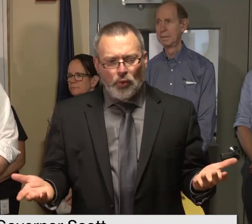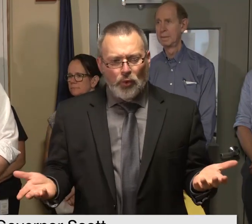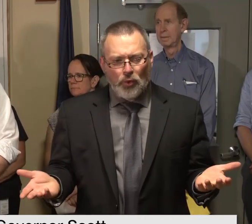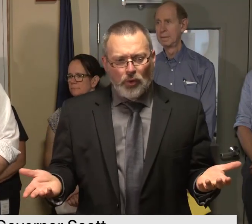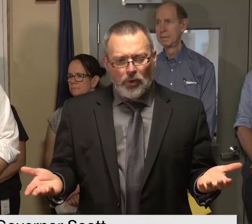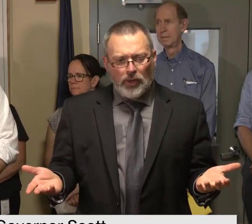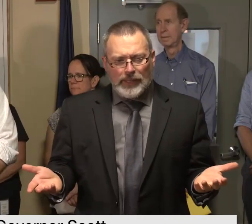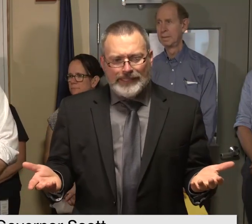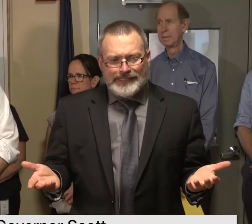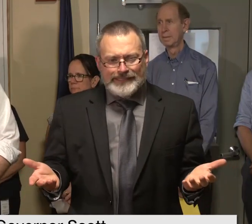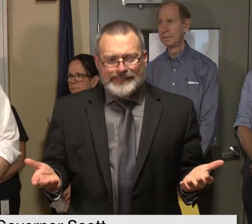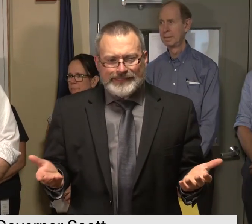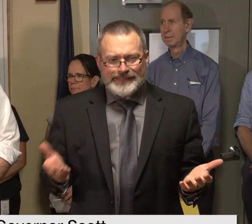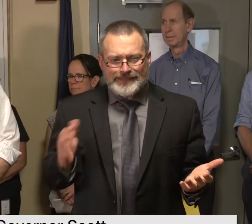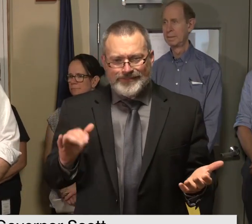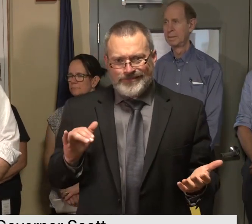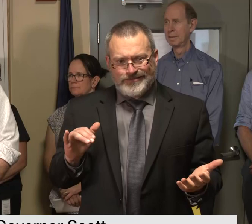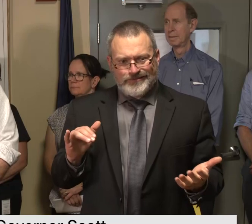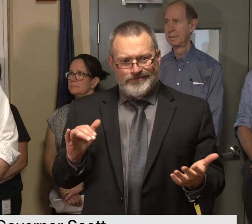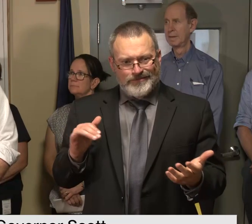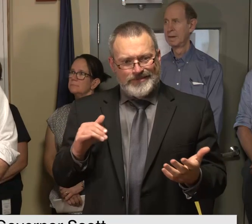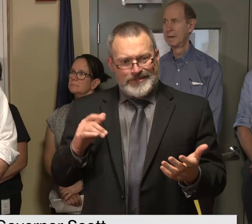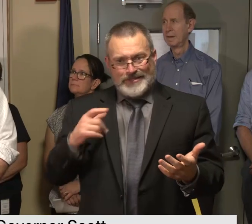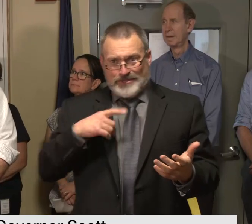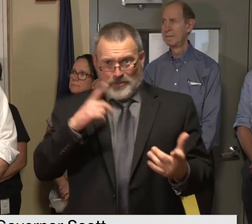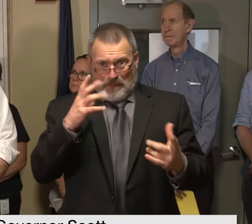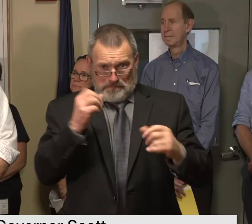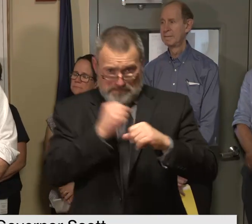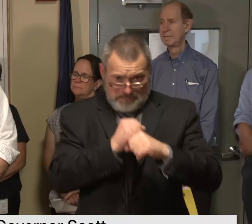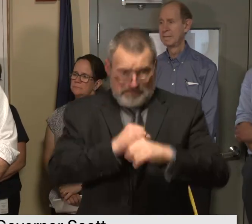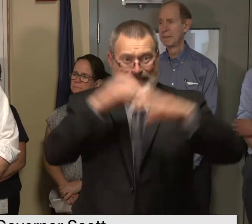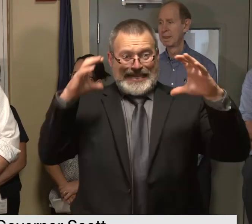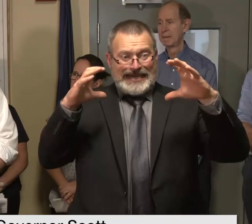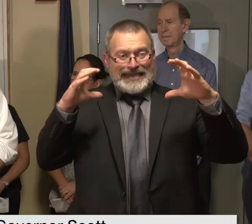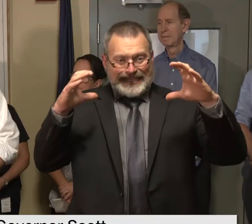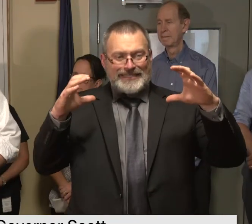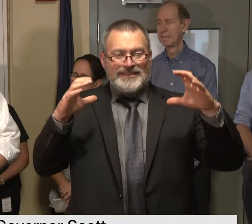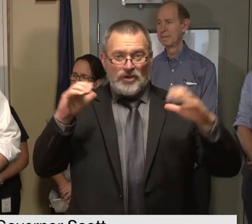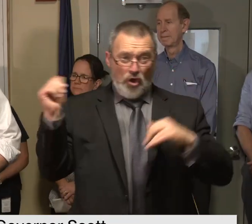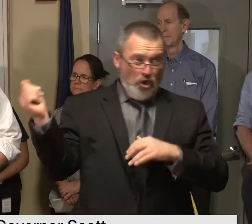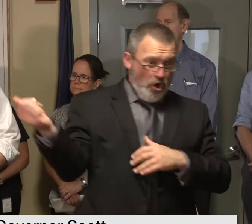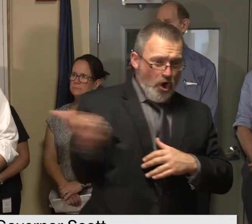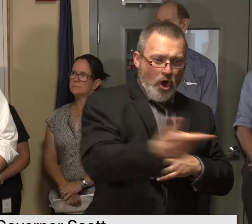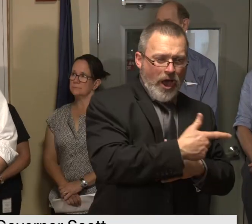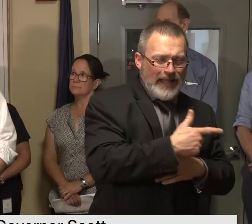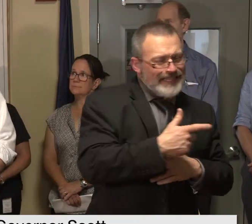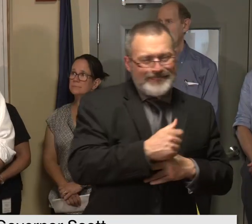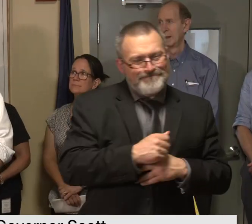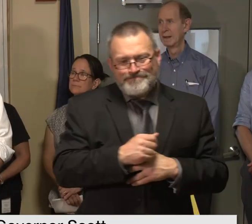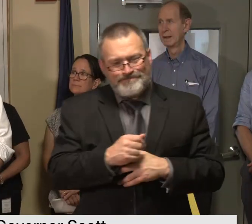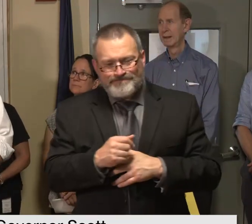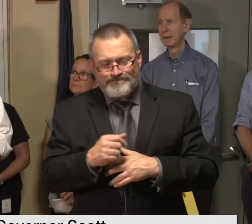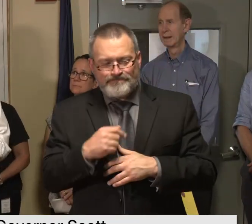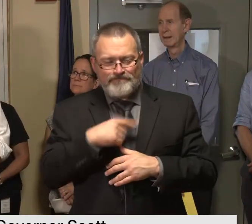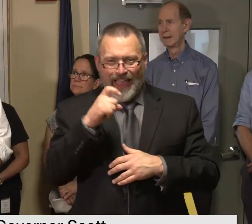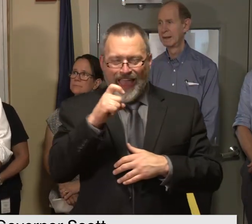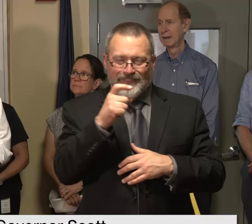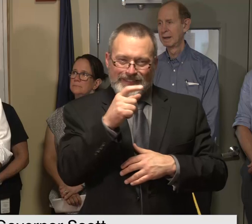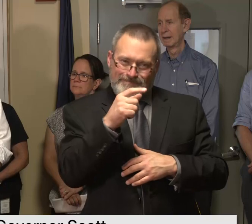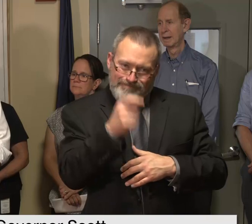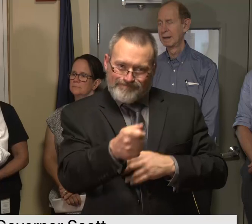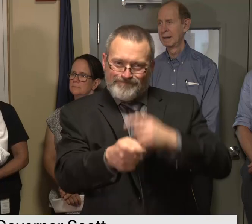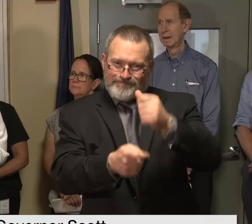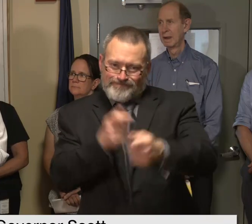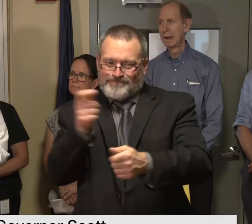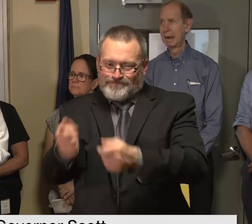you know upsize everything and it's you know we chip away at everything we can we probably i could get you a